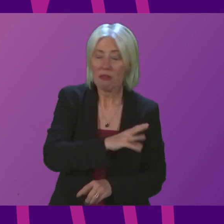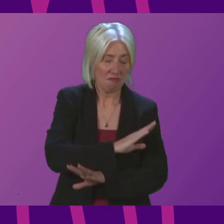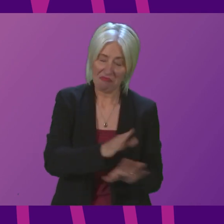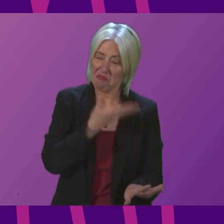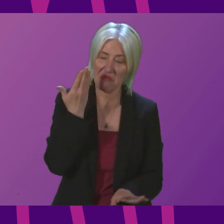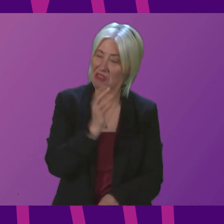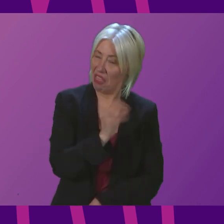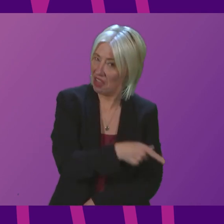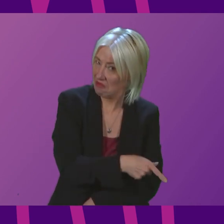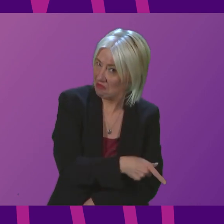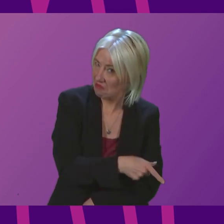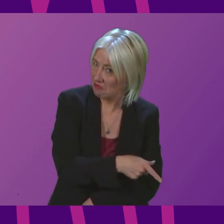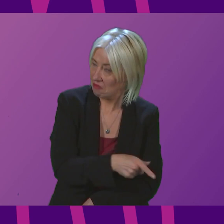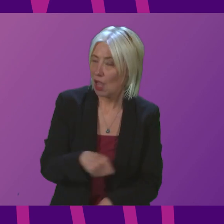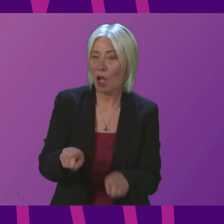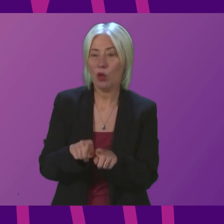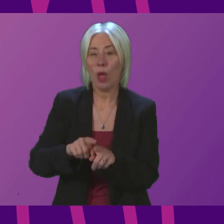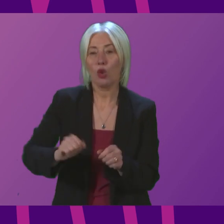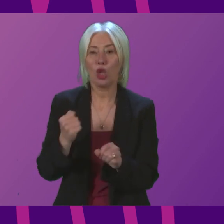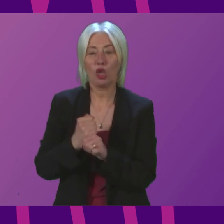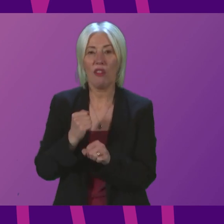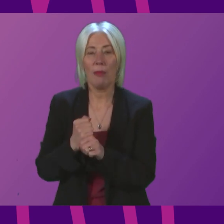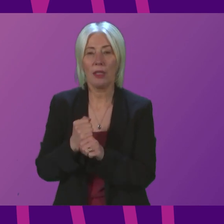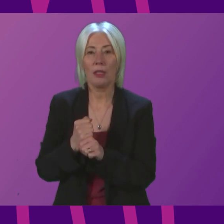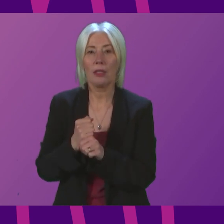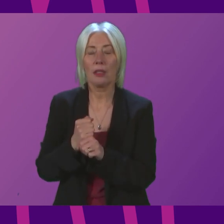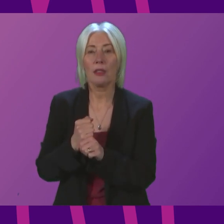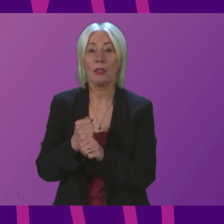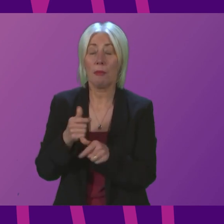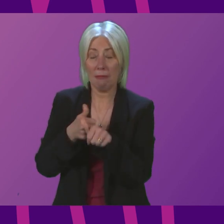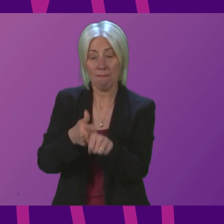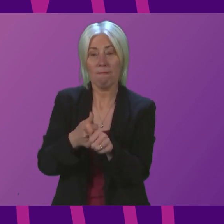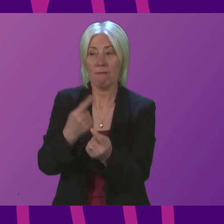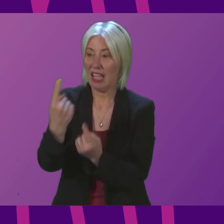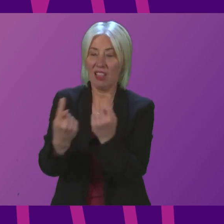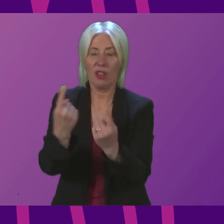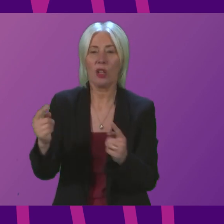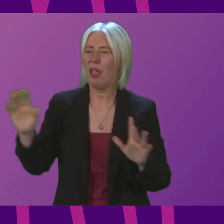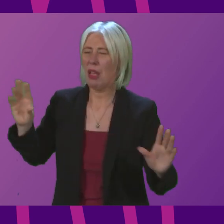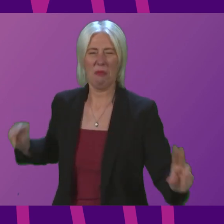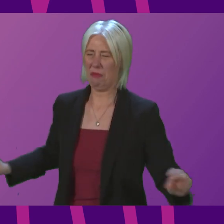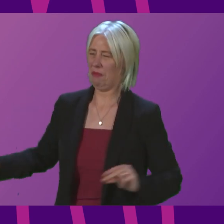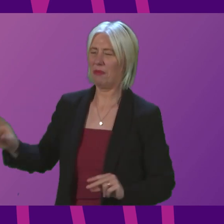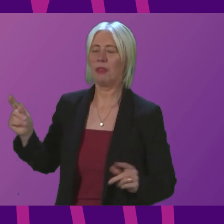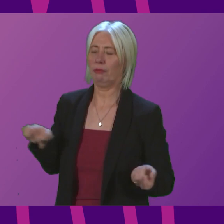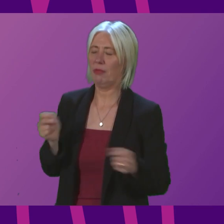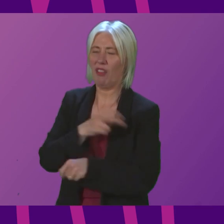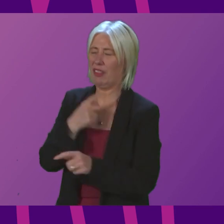addition to that the Scottish government has assisted individuals with council tax support